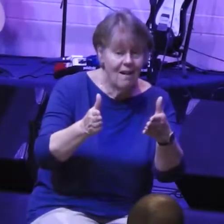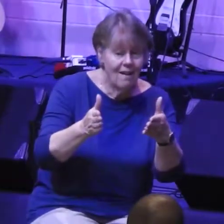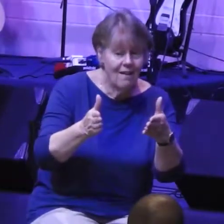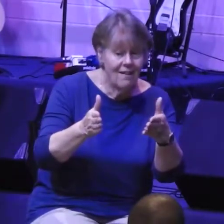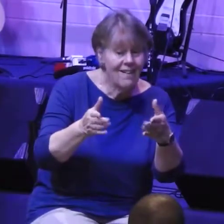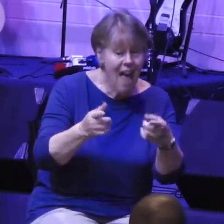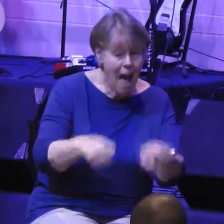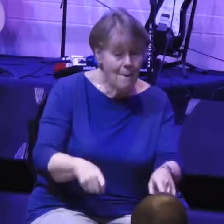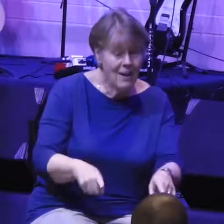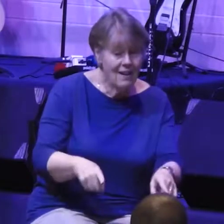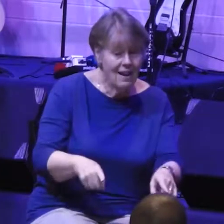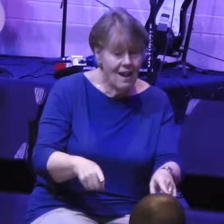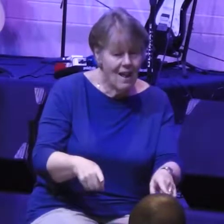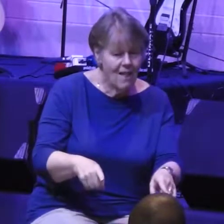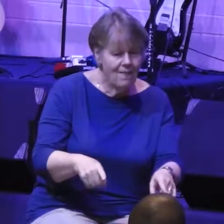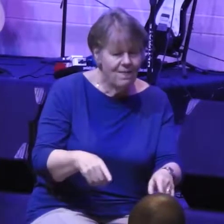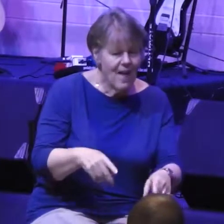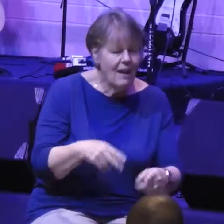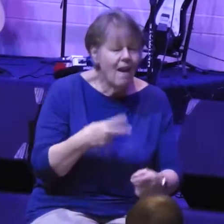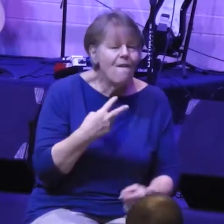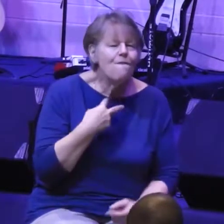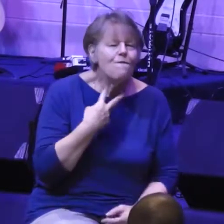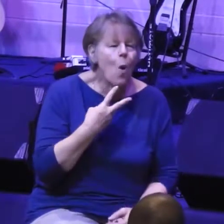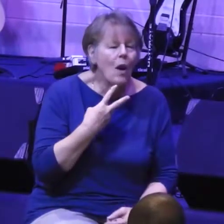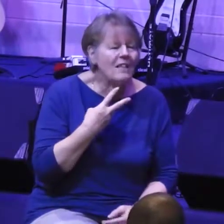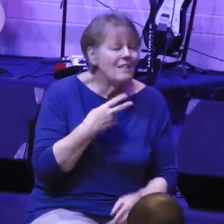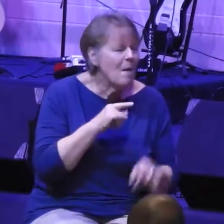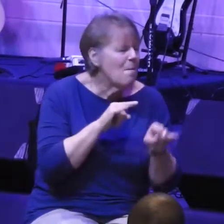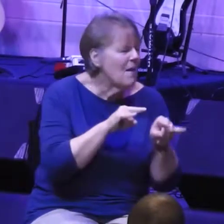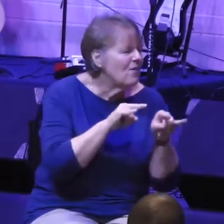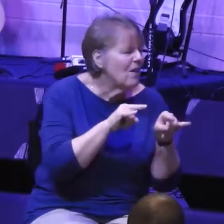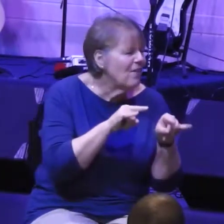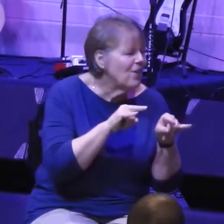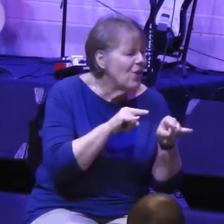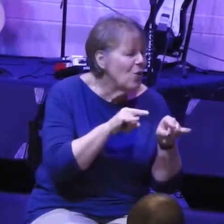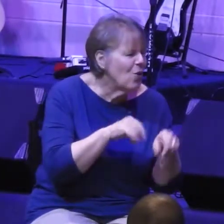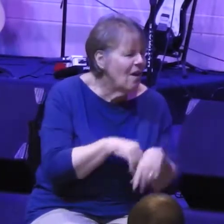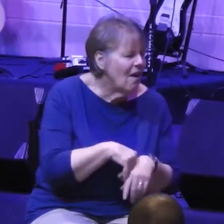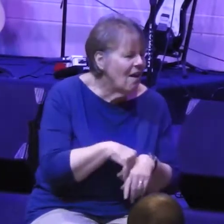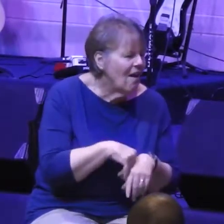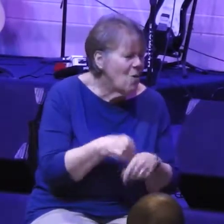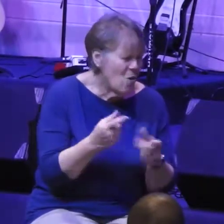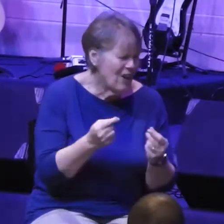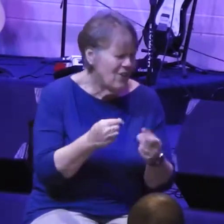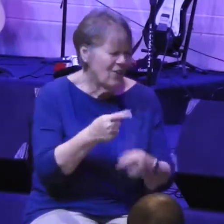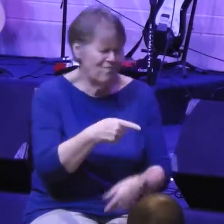be a voice of ridicule that says, what you're doing is foolish?